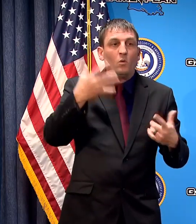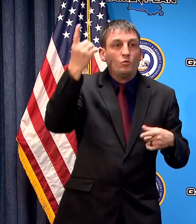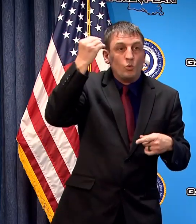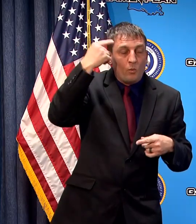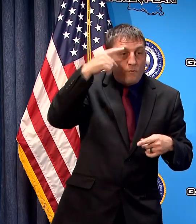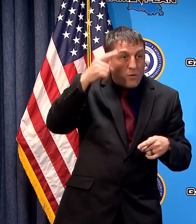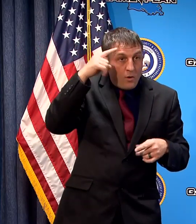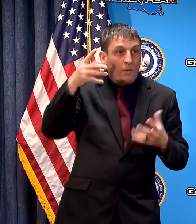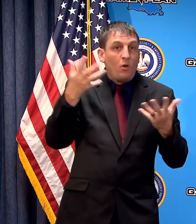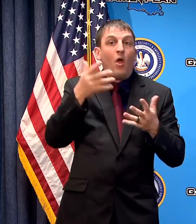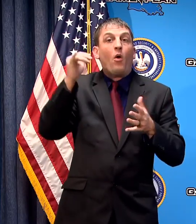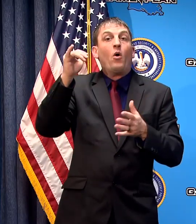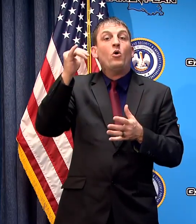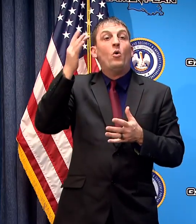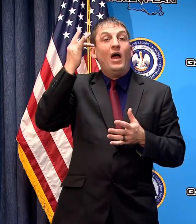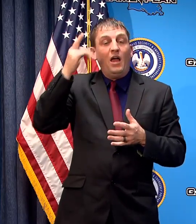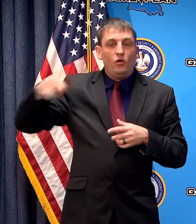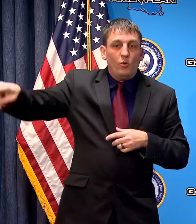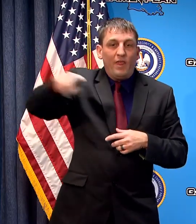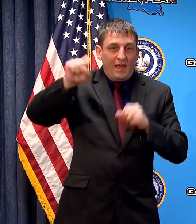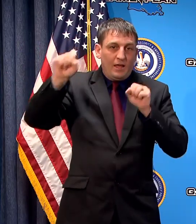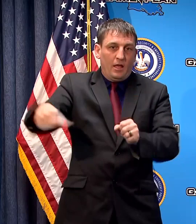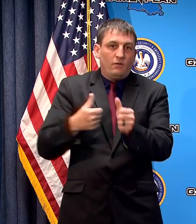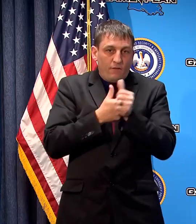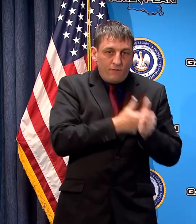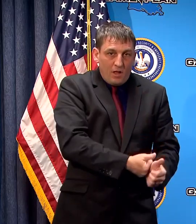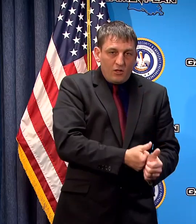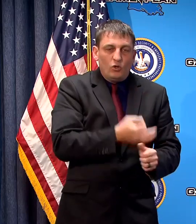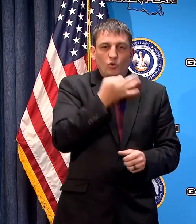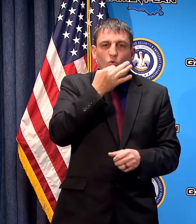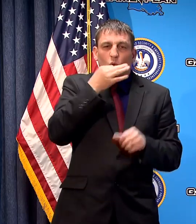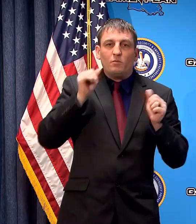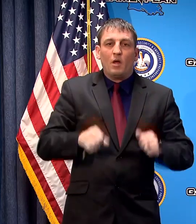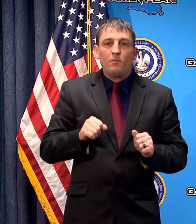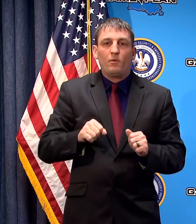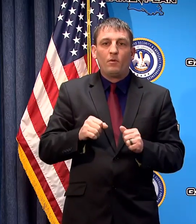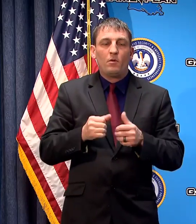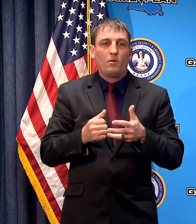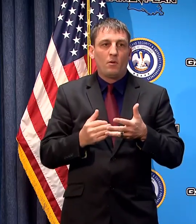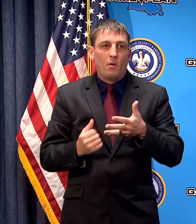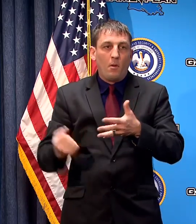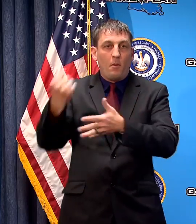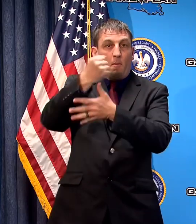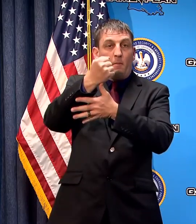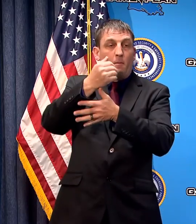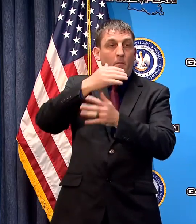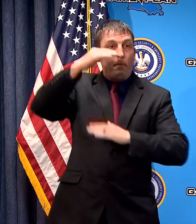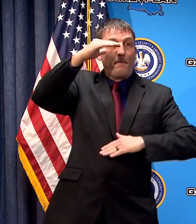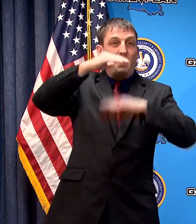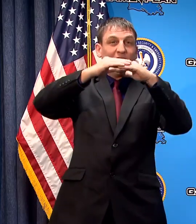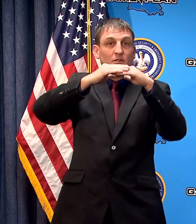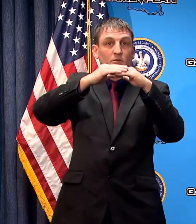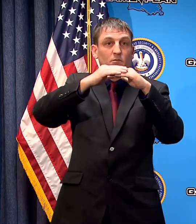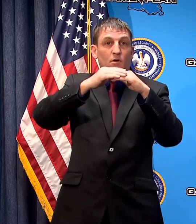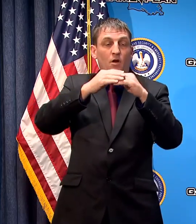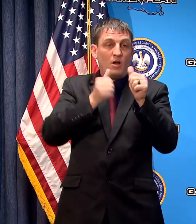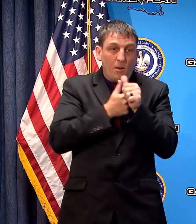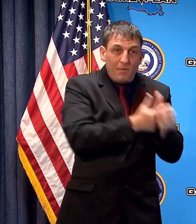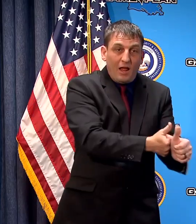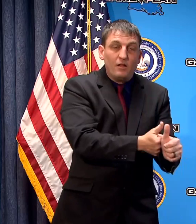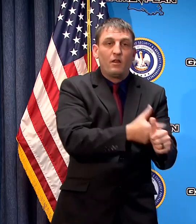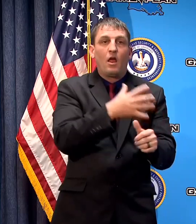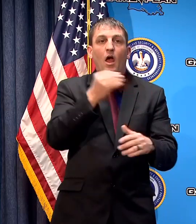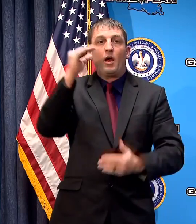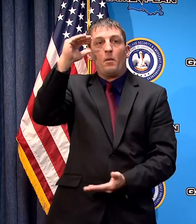come into compliance with it just as soon as possible Maximizing compliance and minimizing confusion is incredibly